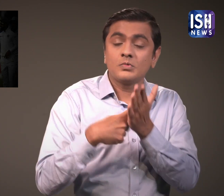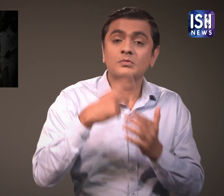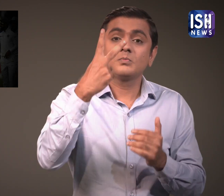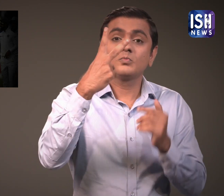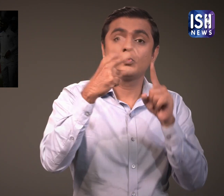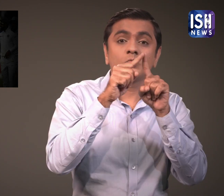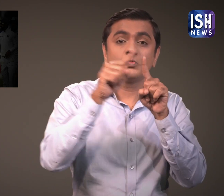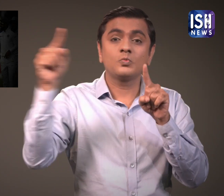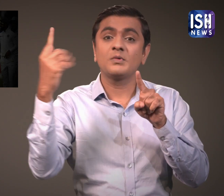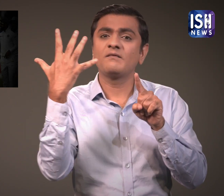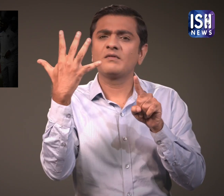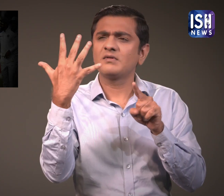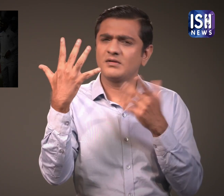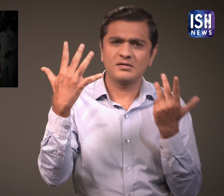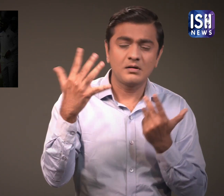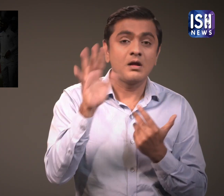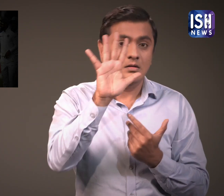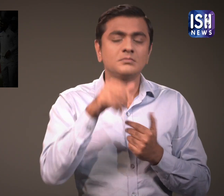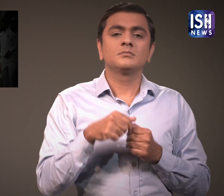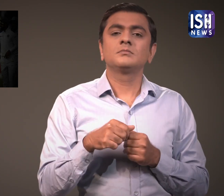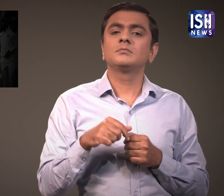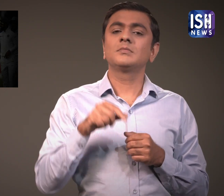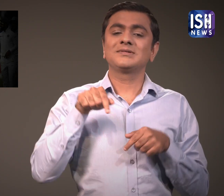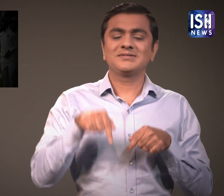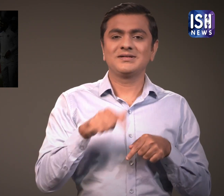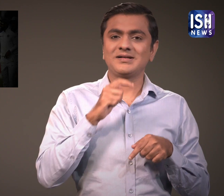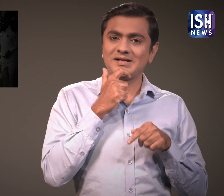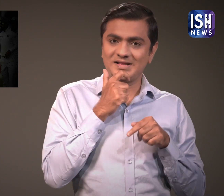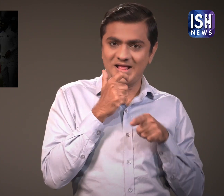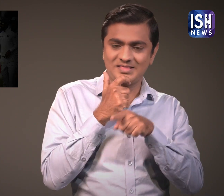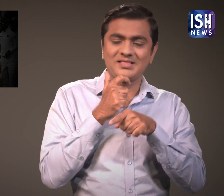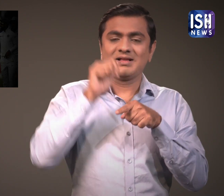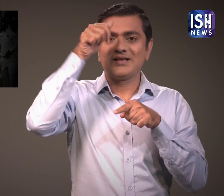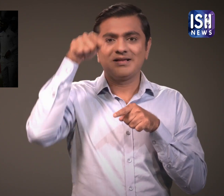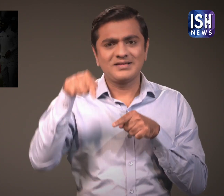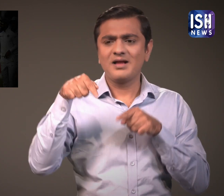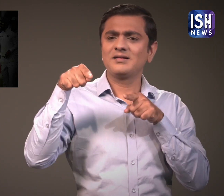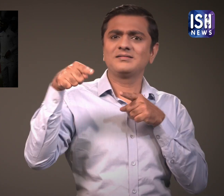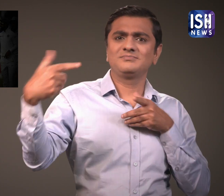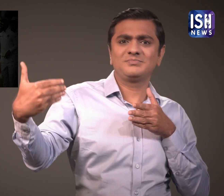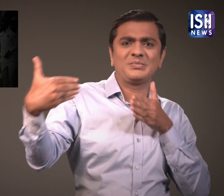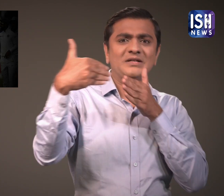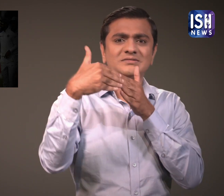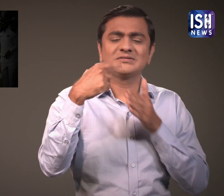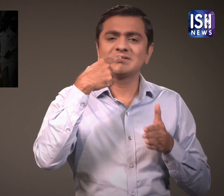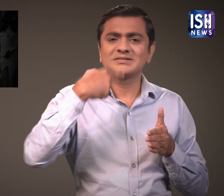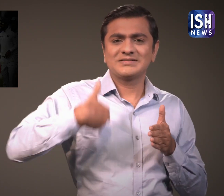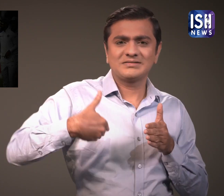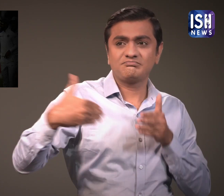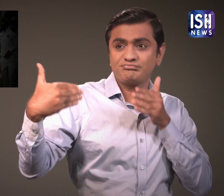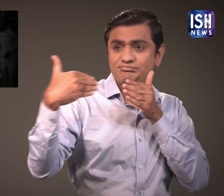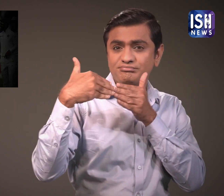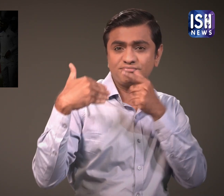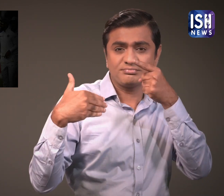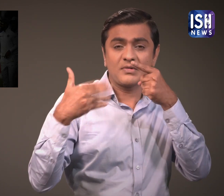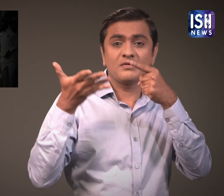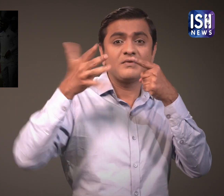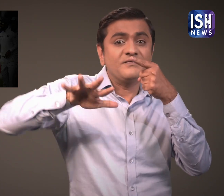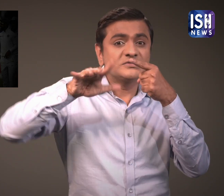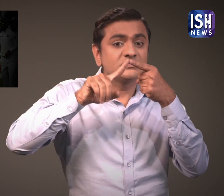The series should have 2-5 matches. Suppose, if India and England are playing a series, they